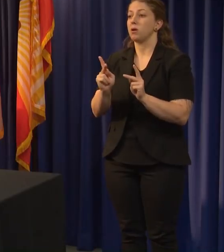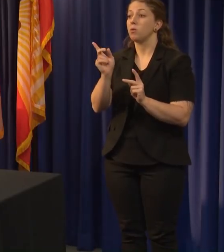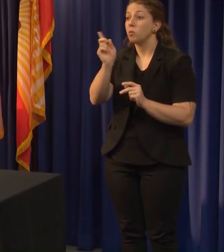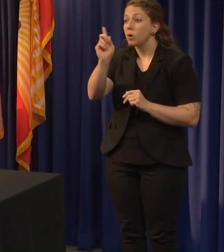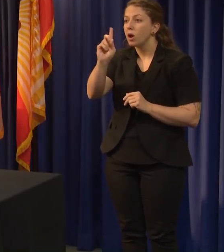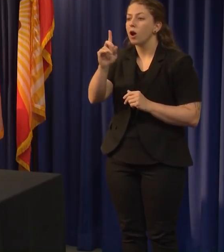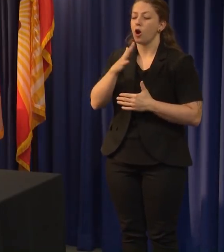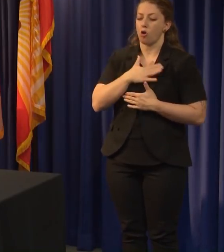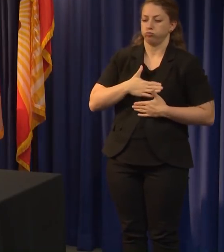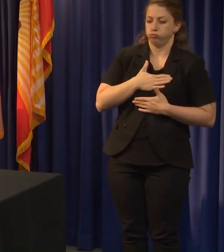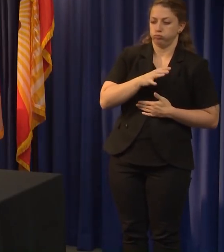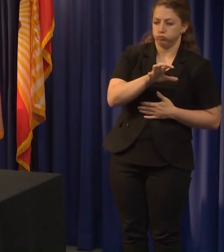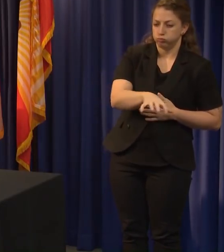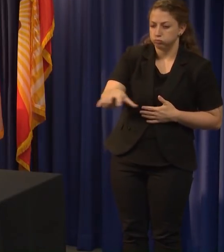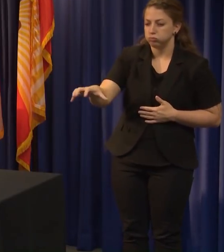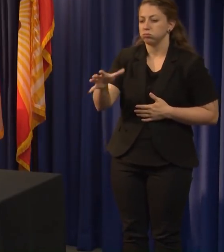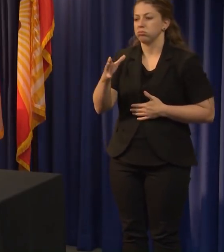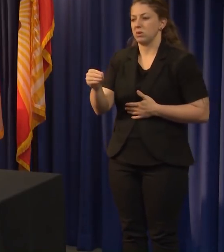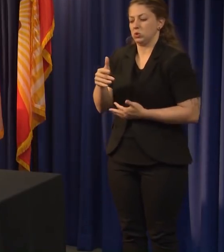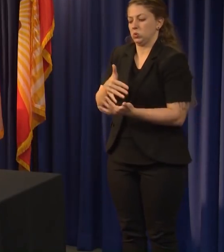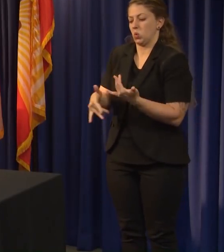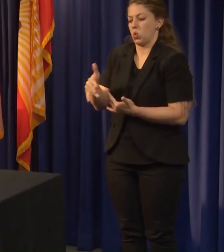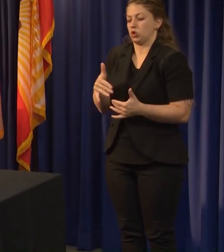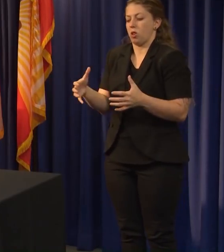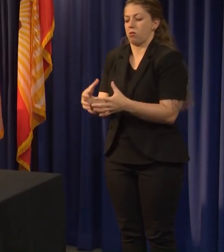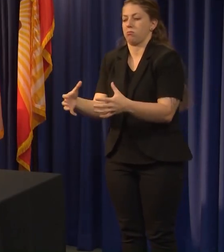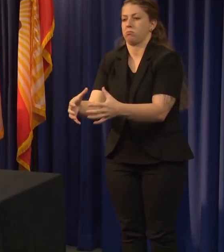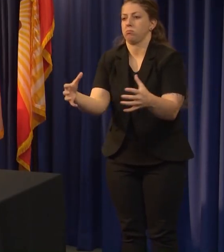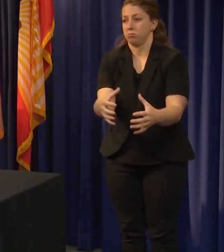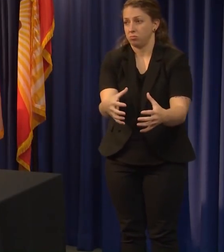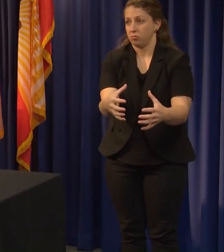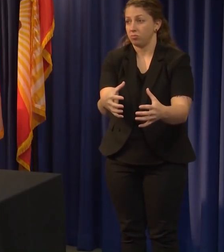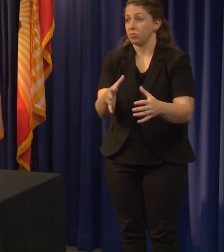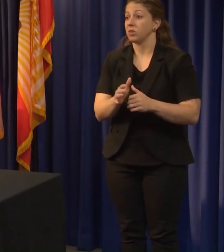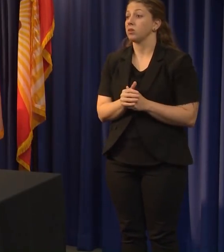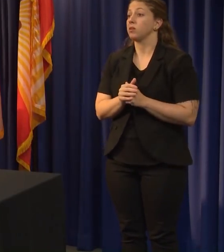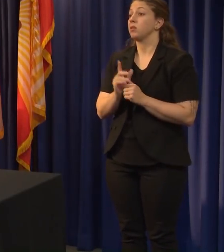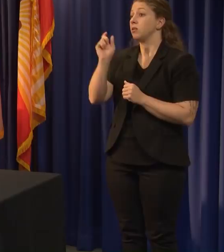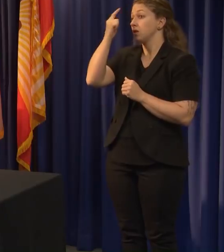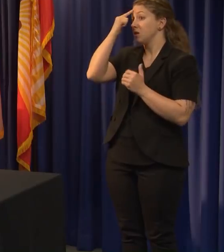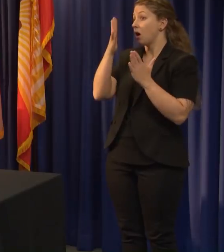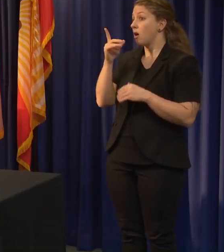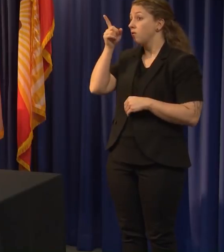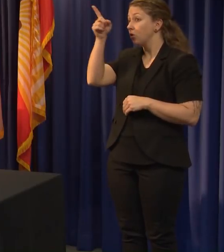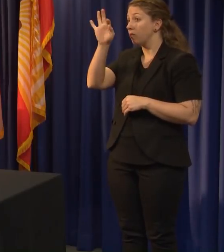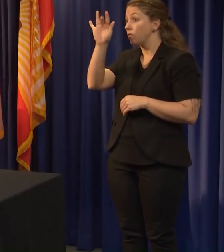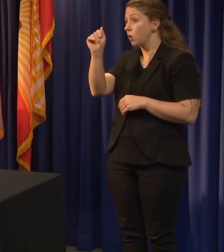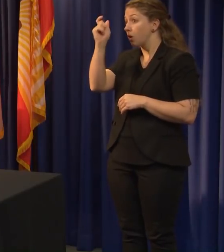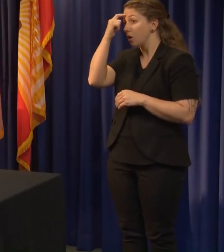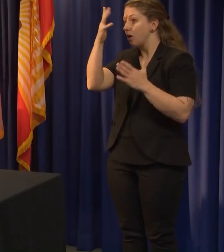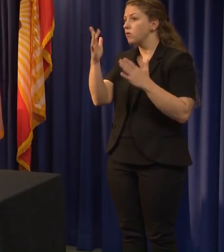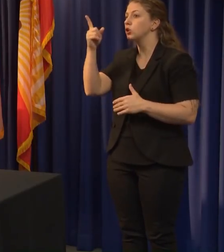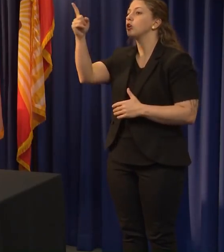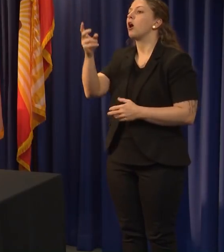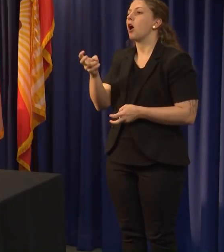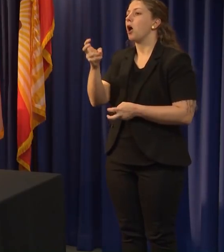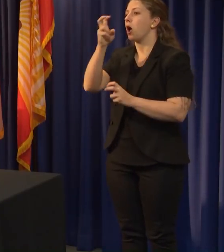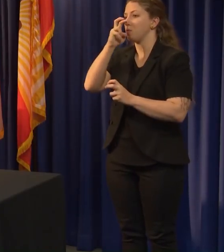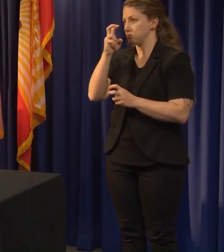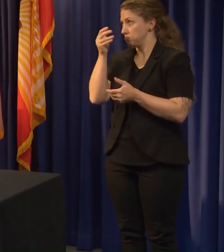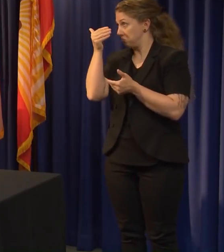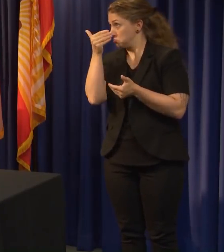gathering establishments. The governor has given discretion to local municipalities to enact tougher guidelines, and yesterday I did.